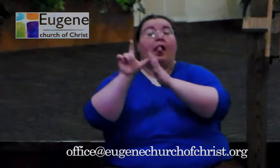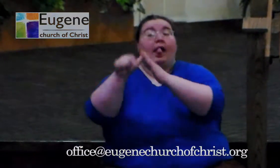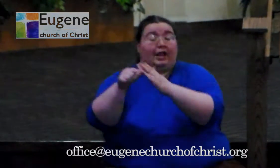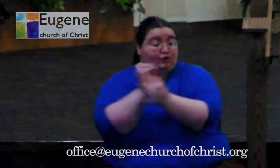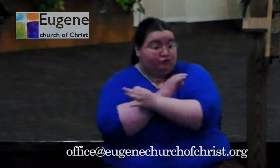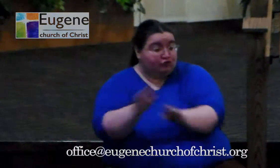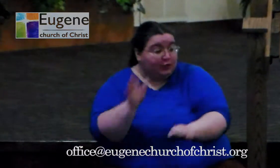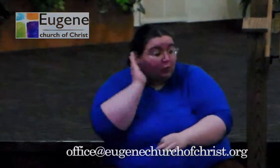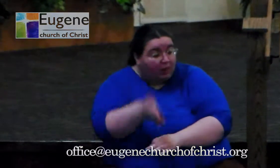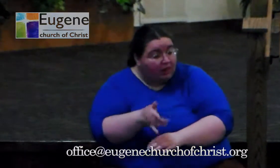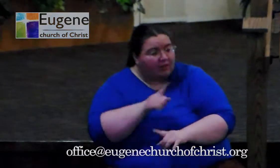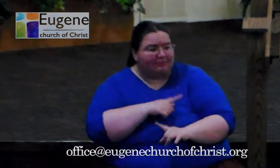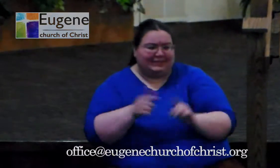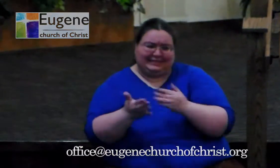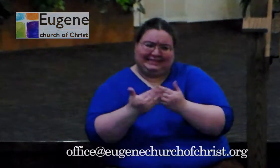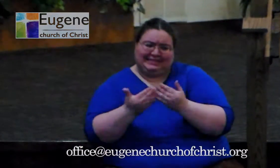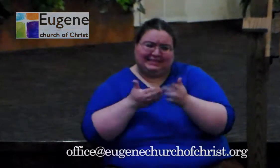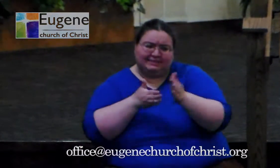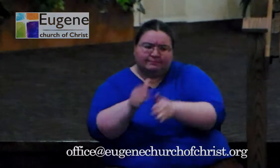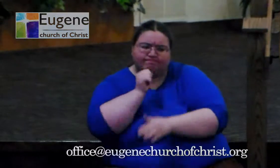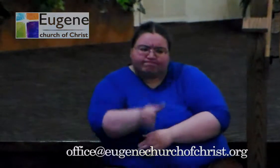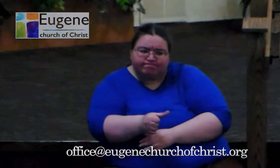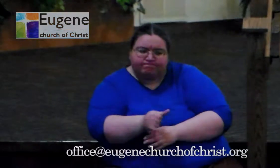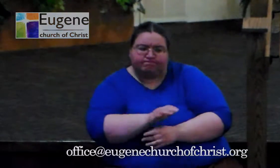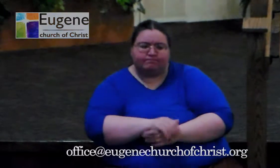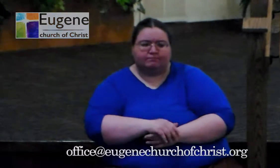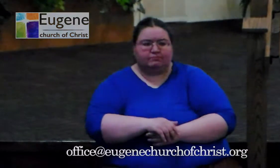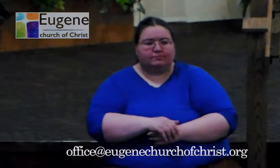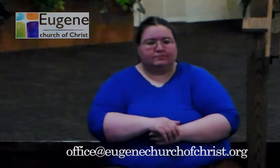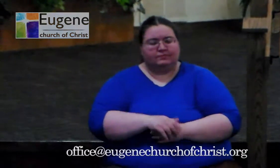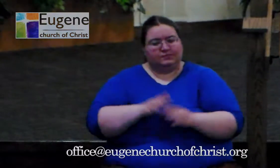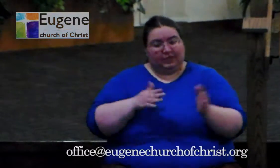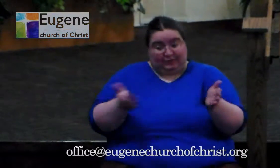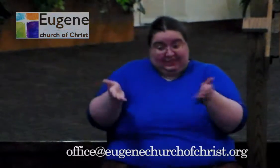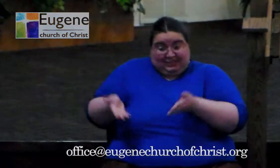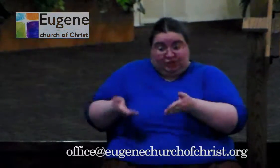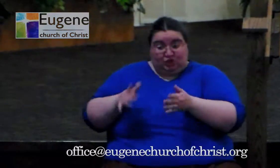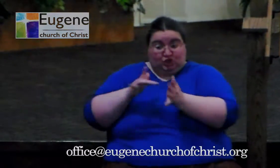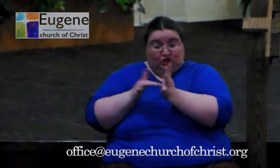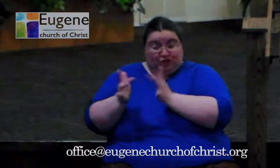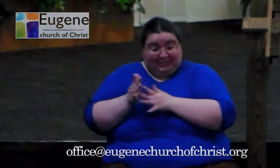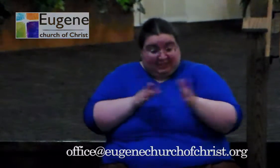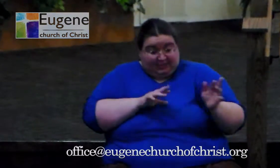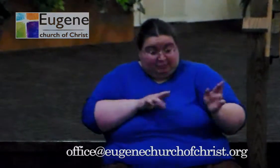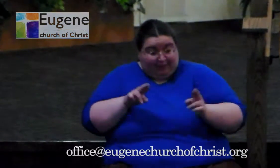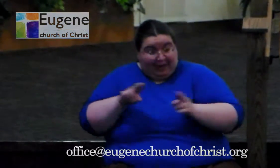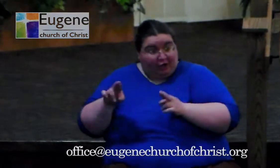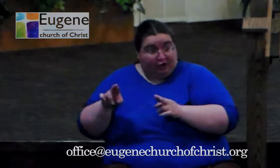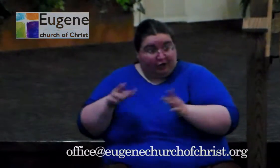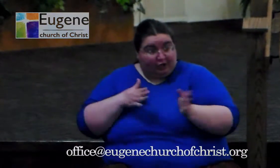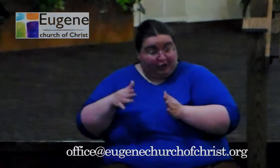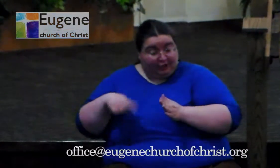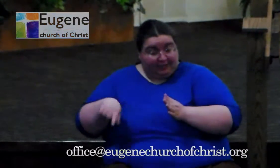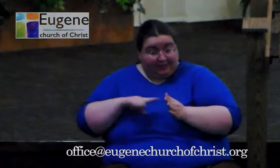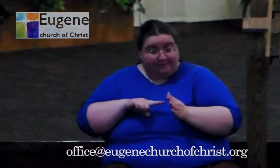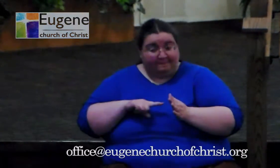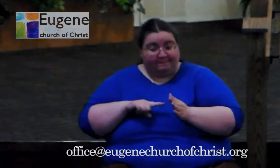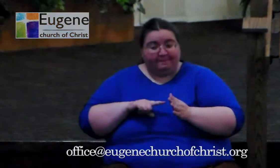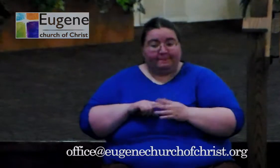be easy to get there. Now, I think we see Jesus preparing them here. I think more than that, and we kind of intentionally skipped over this in Mark chapter 4